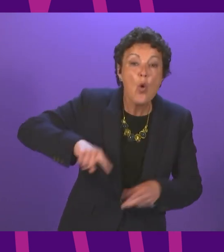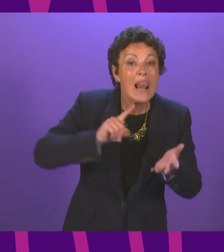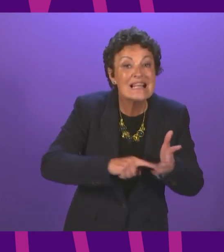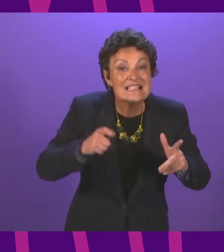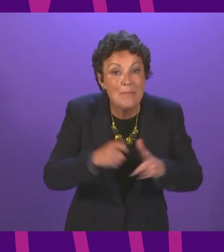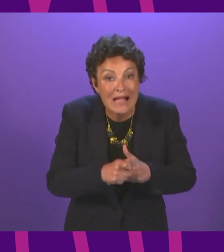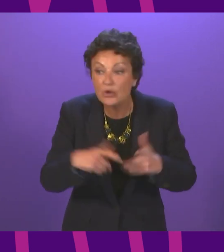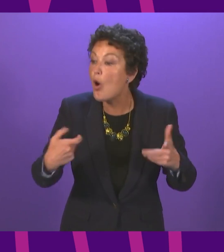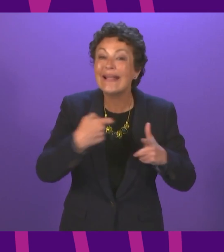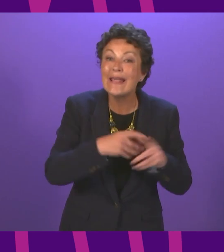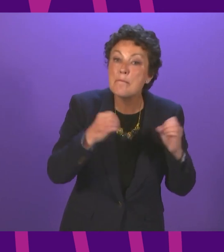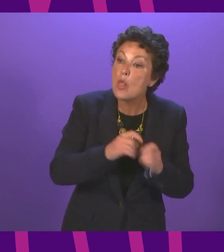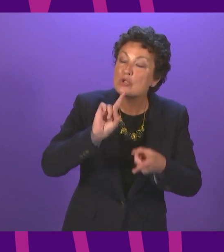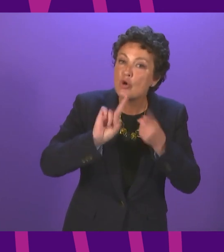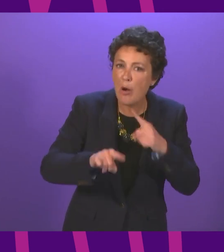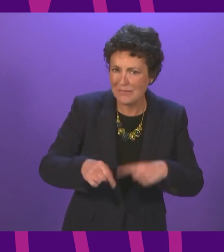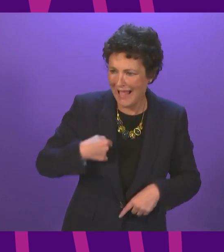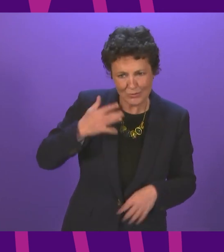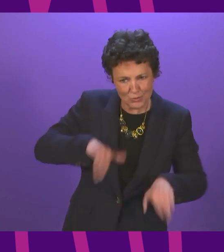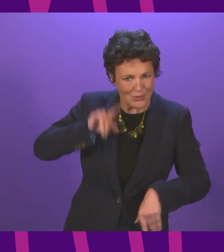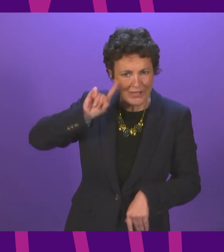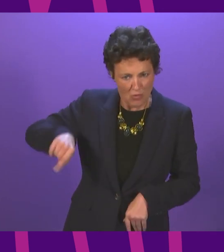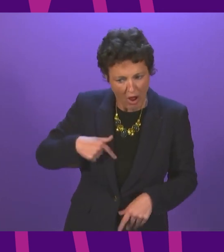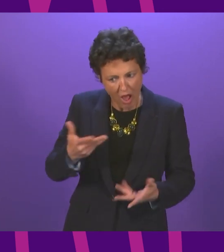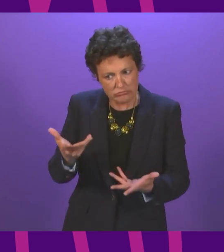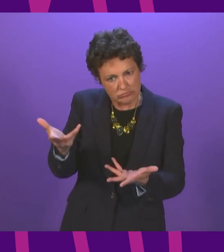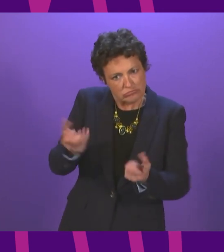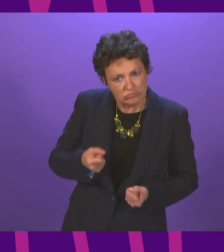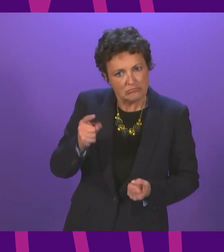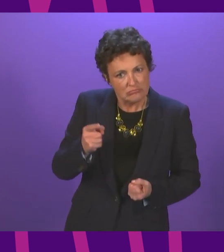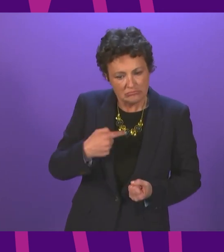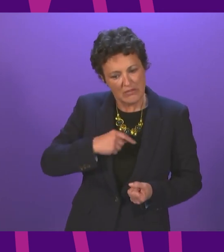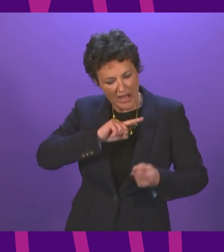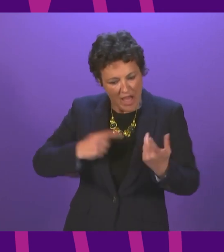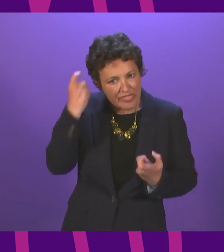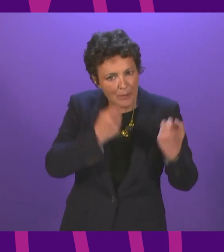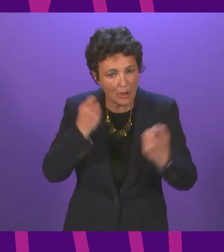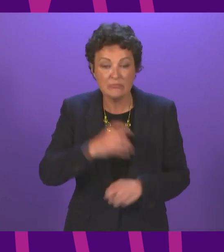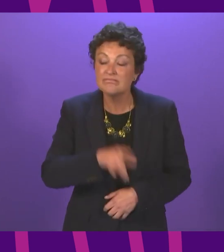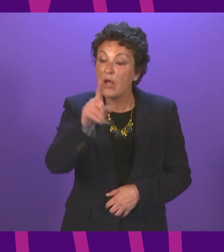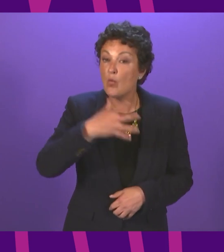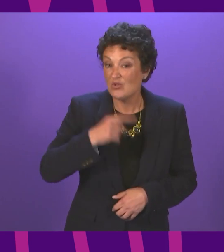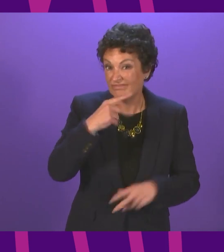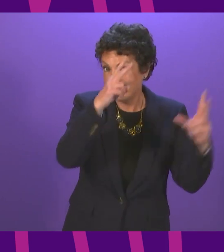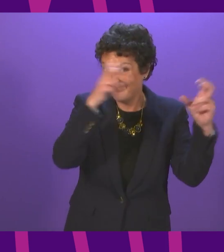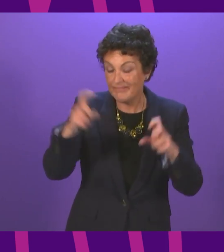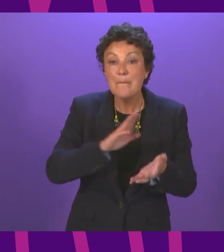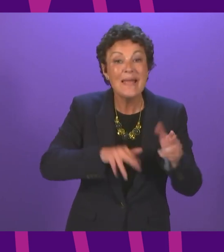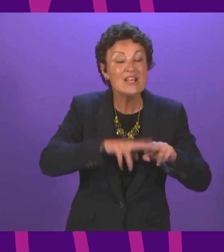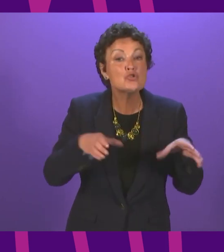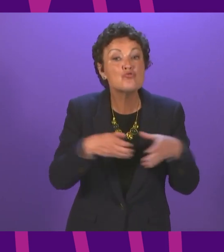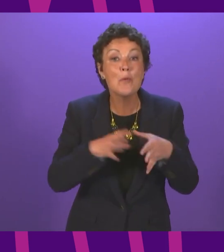of those views and comments, as we do a range of views and comments. So let me just offer some others. The Parents Group Connect,